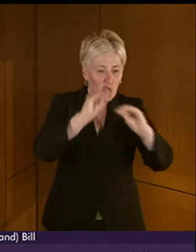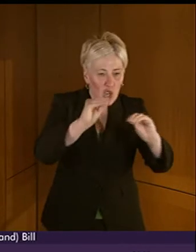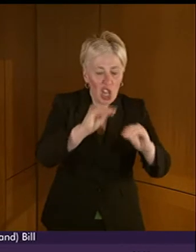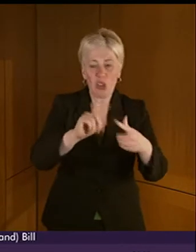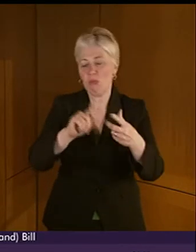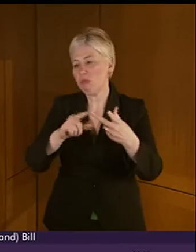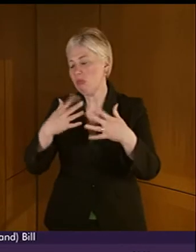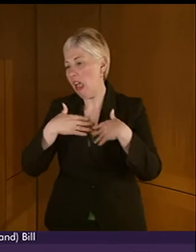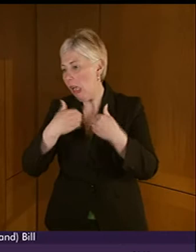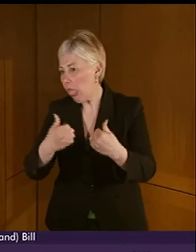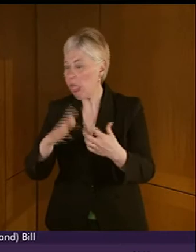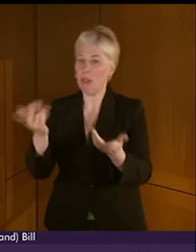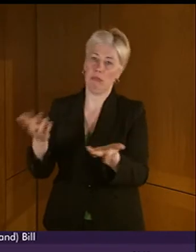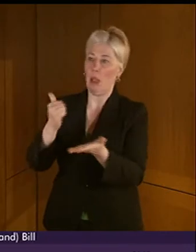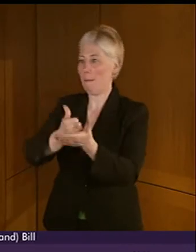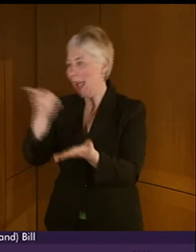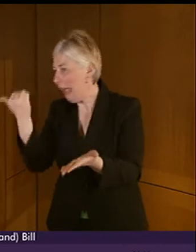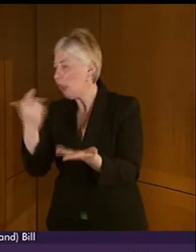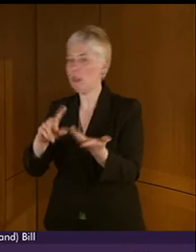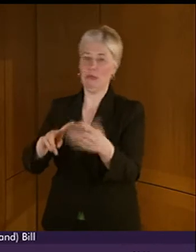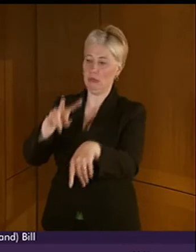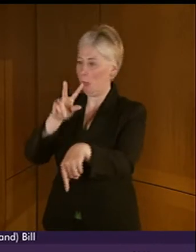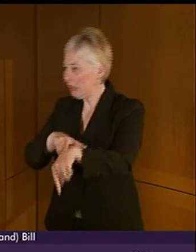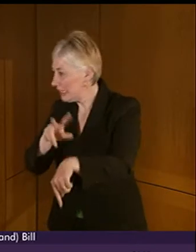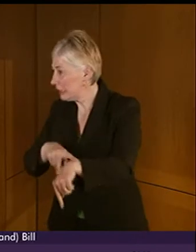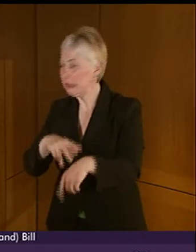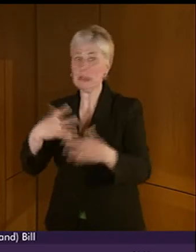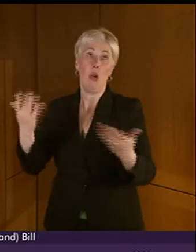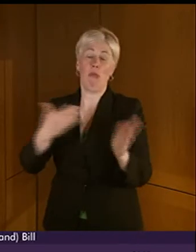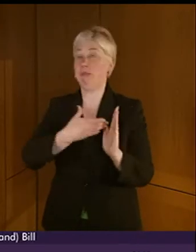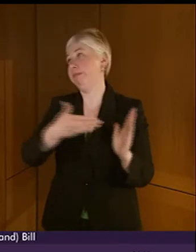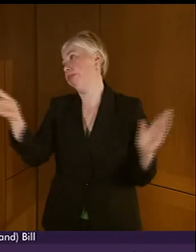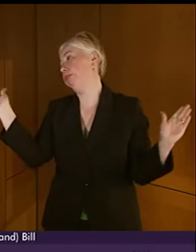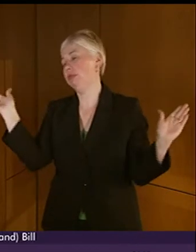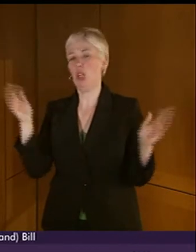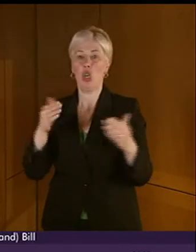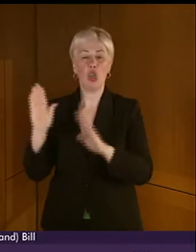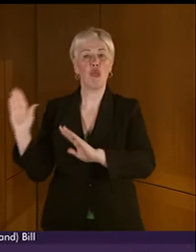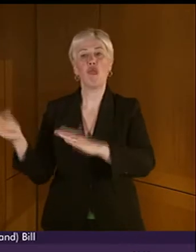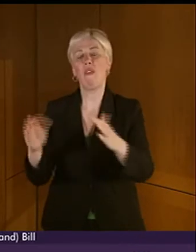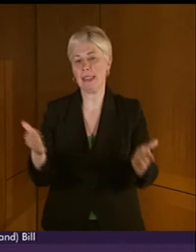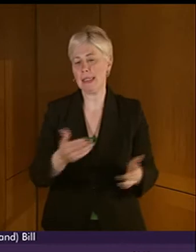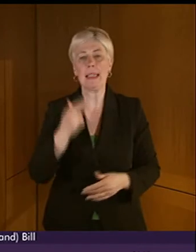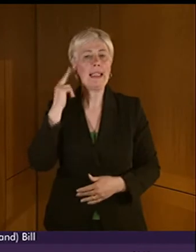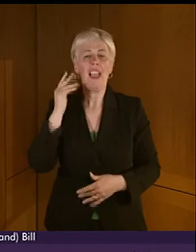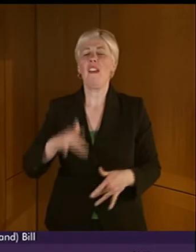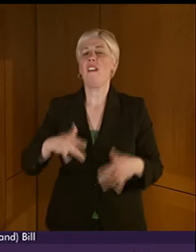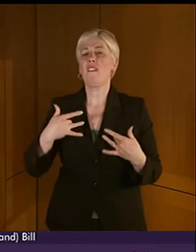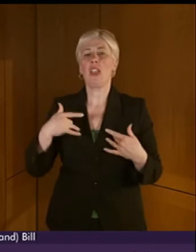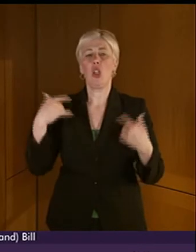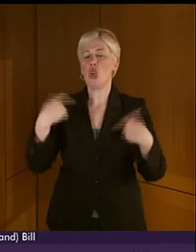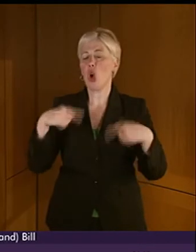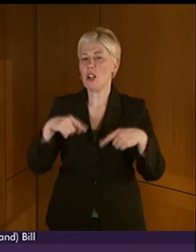health, banking, policing or a whole range of other services, many felt that the lack of BSL